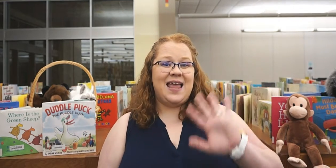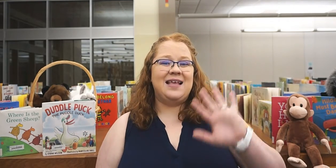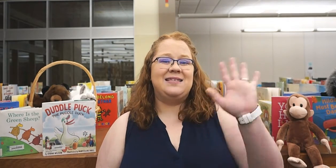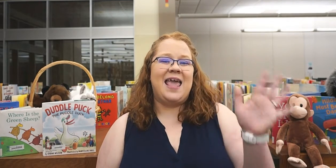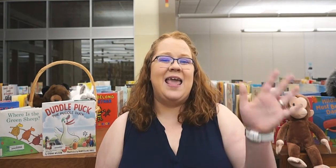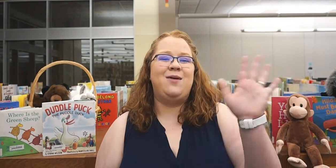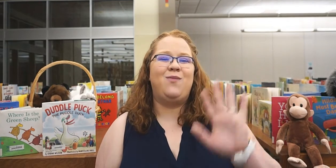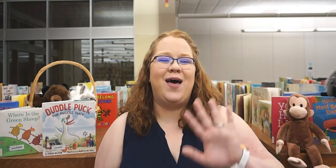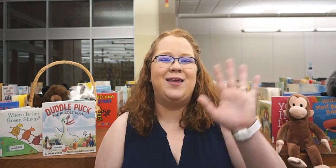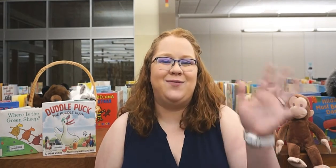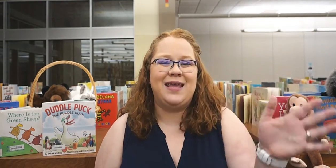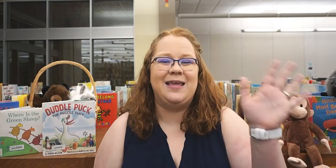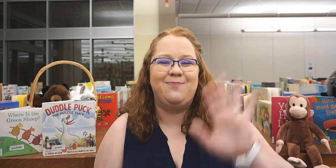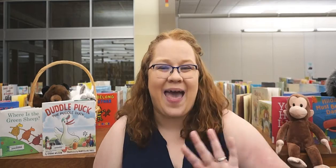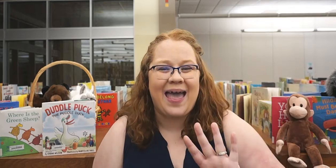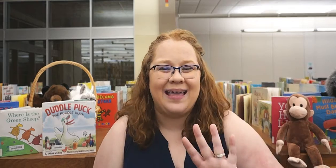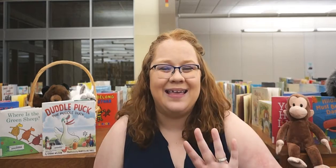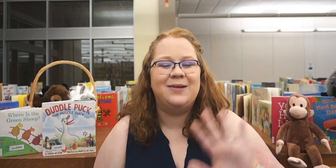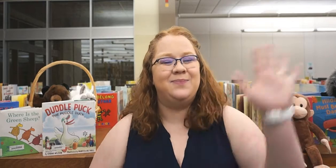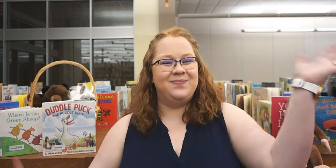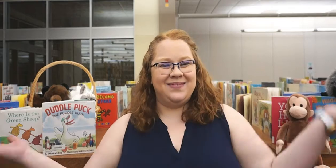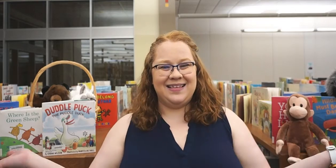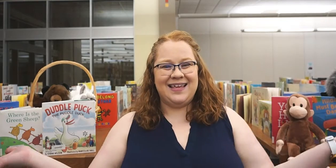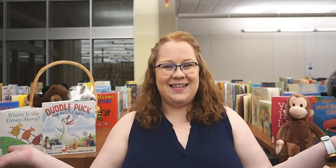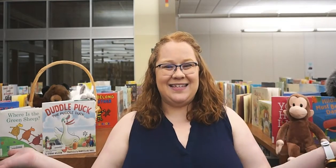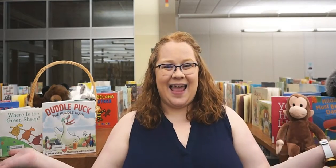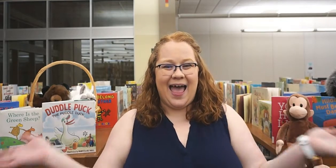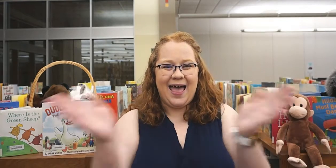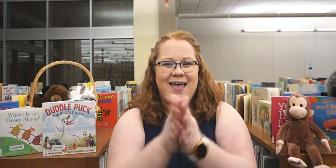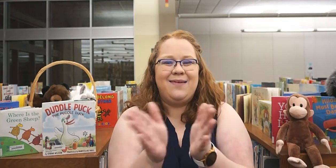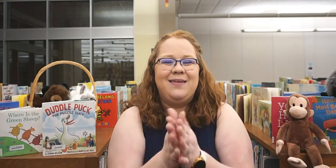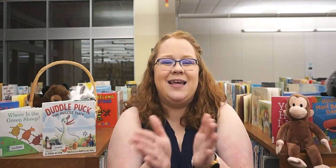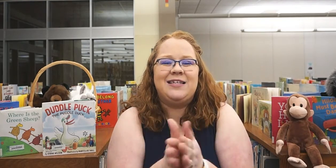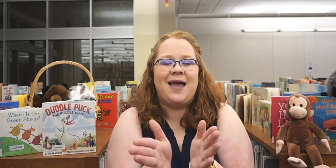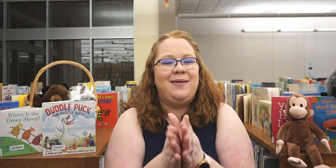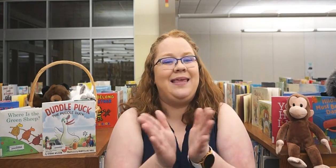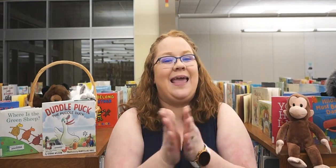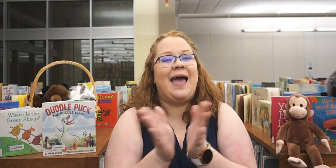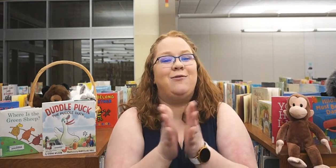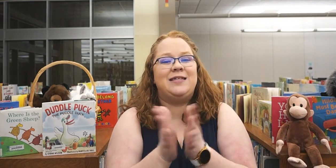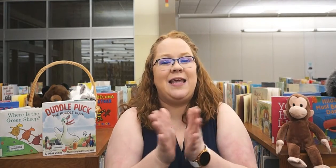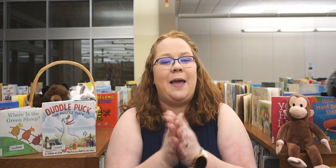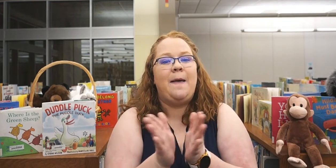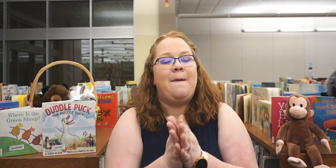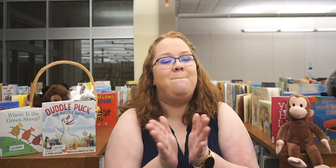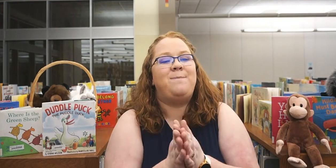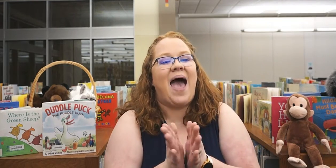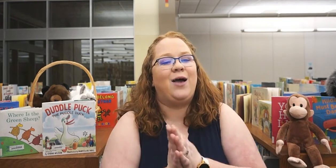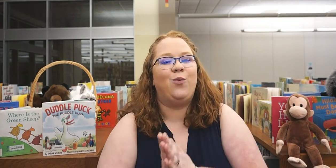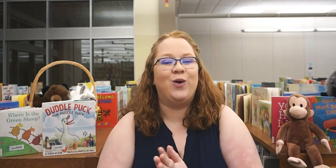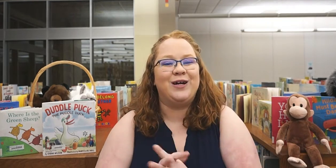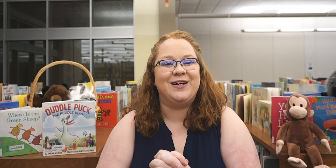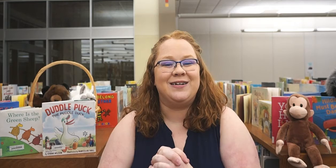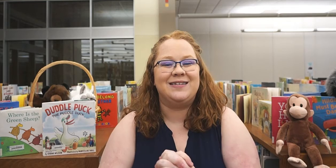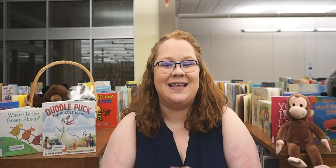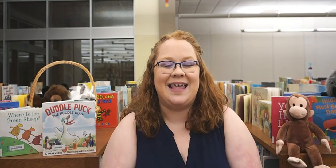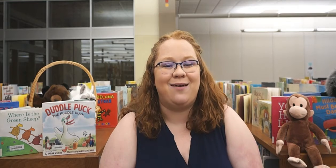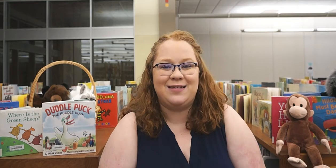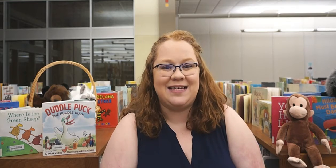Ducks came wandering back. Good job, good job counting backwards and counting